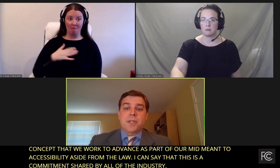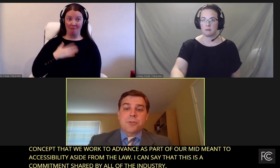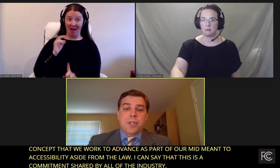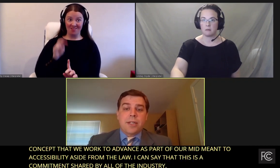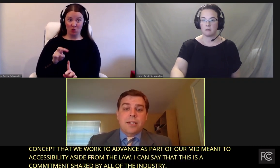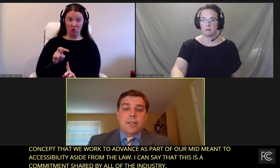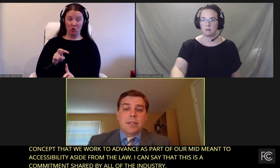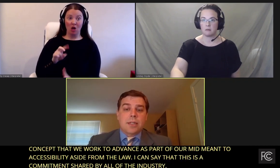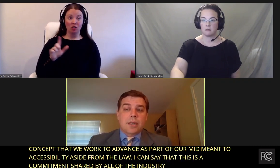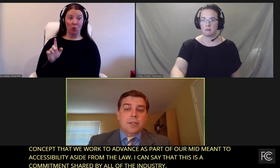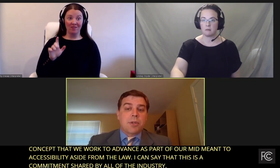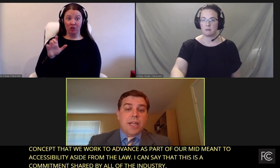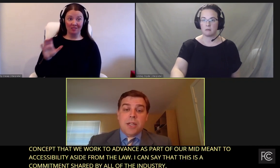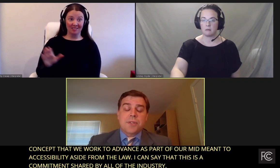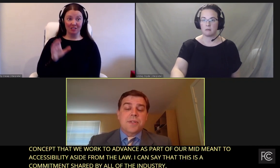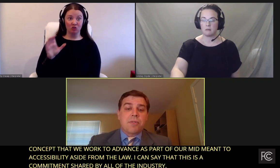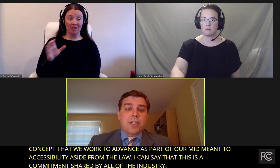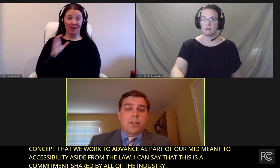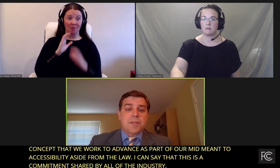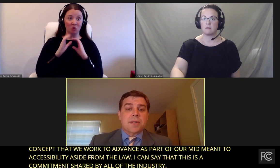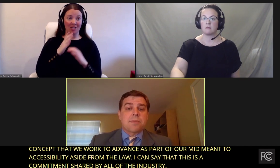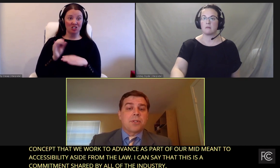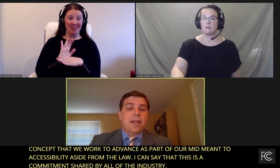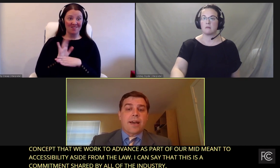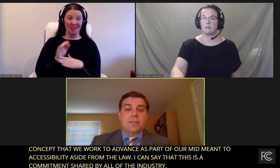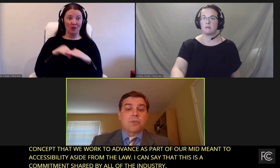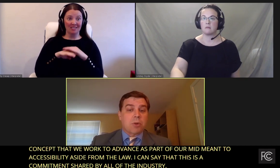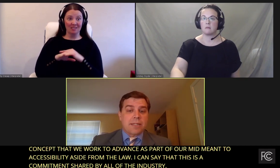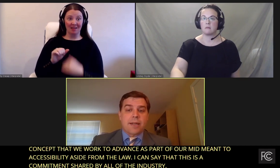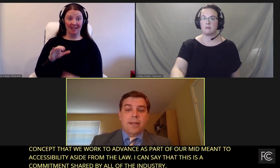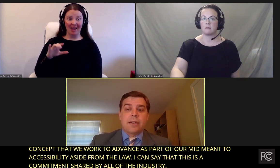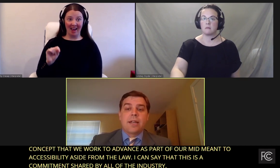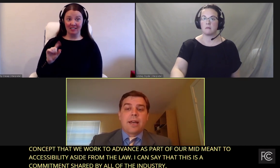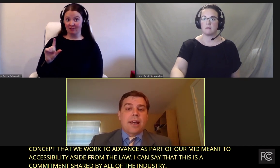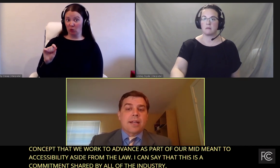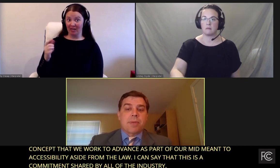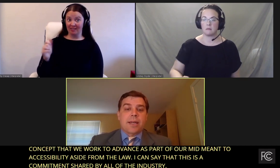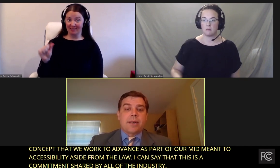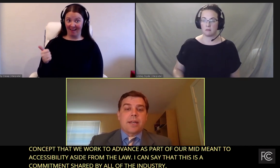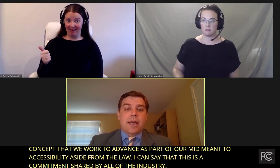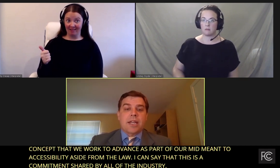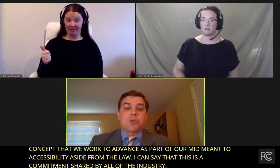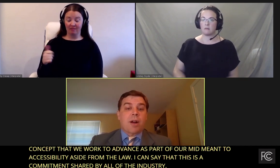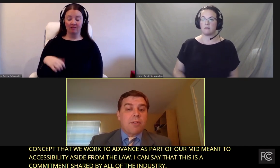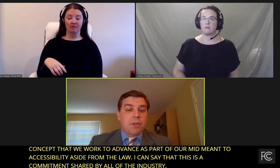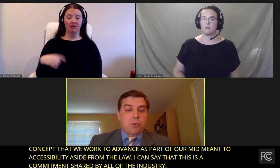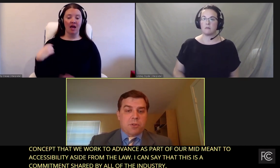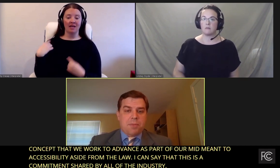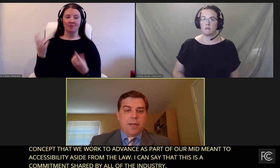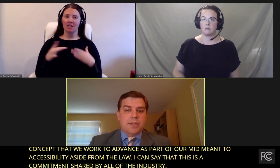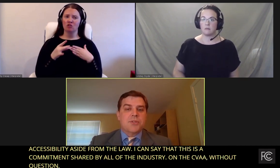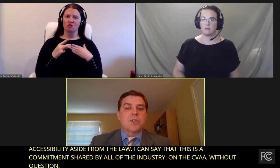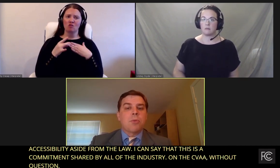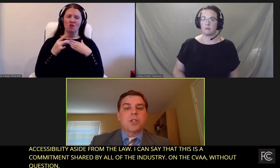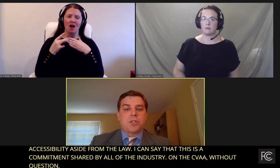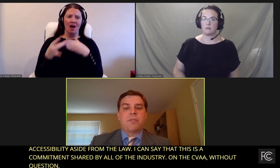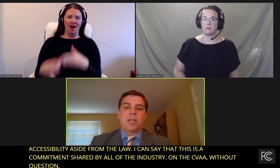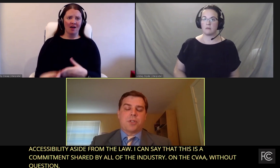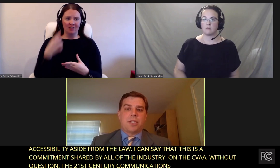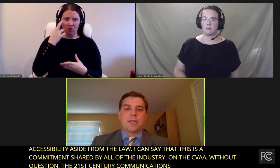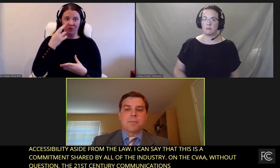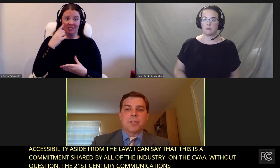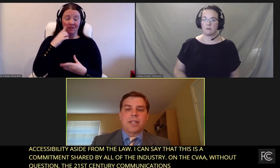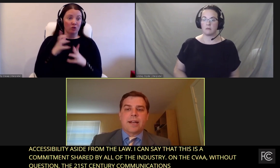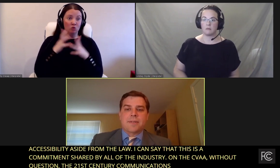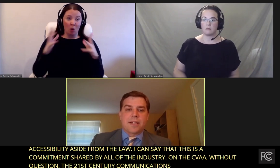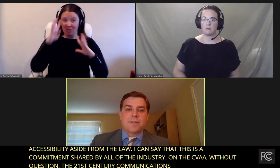the 21st Century Communications and Video Accessibility Act of 2010 has been a driving force behind so much